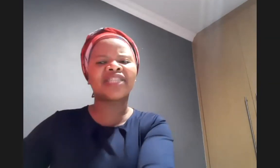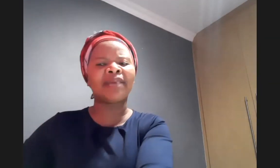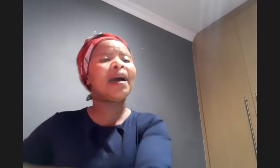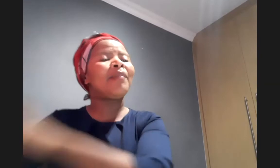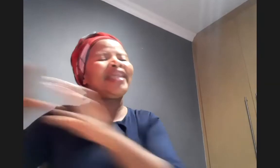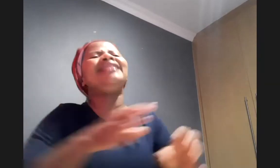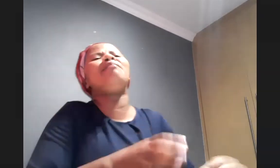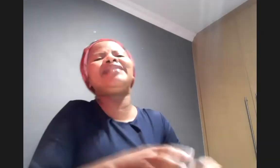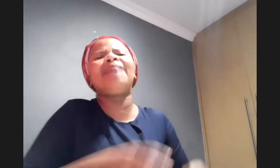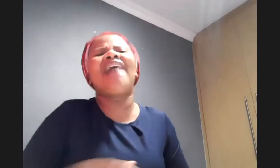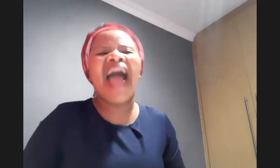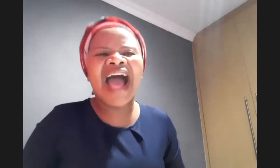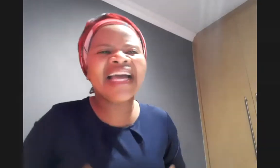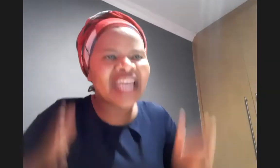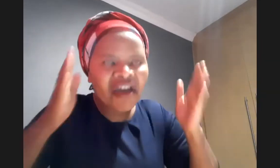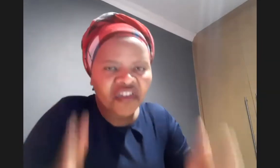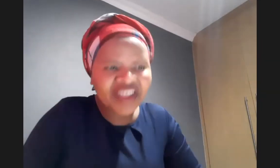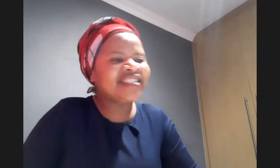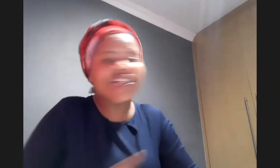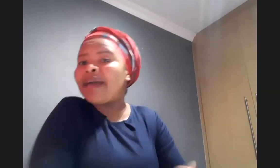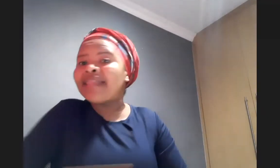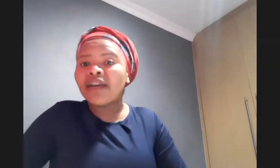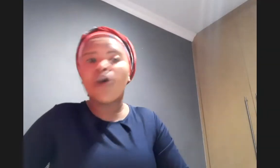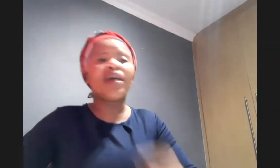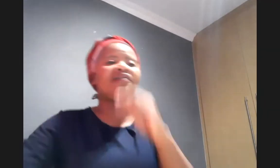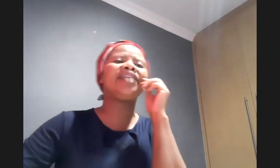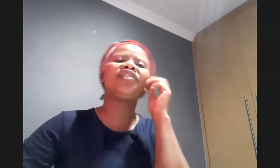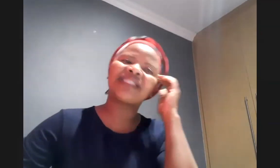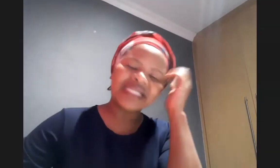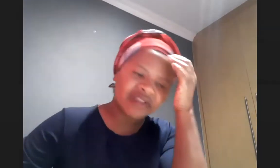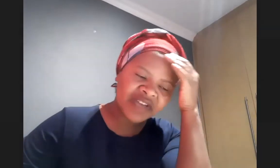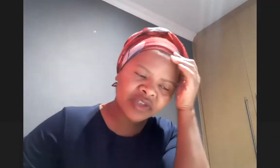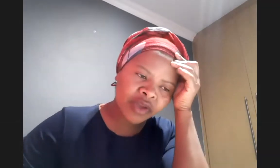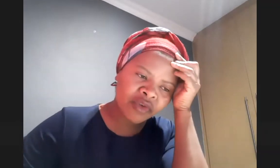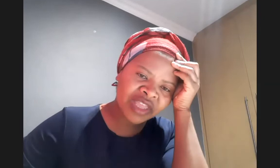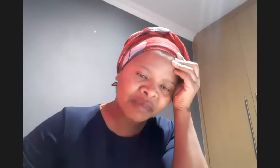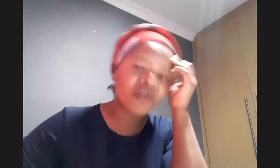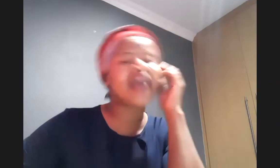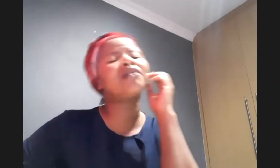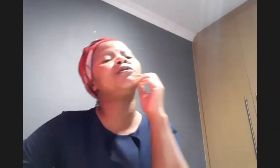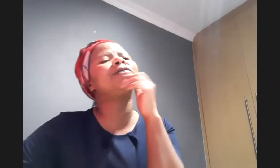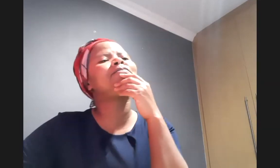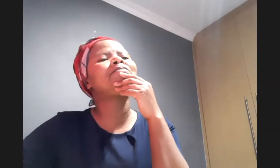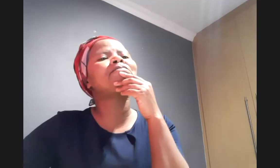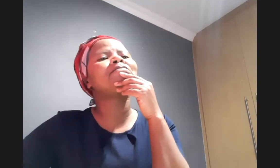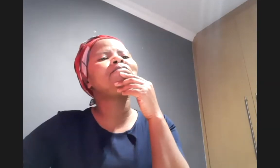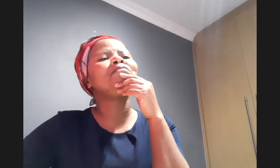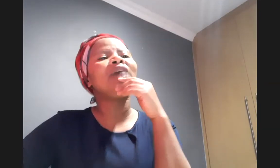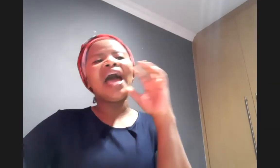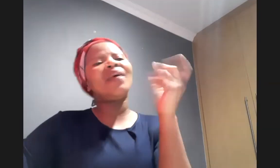for them but in the meantime they are hungry feed them then go and find justice that's the first coin of faith before i close i want